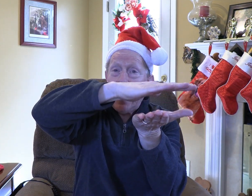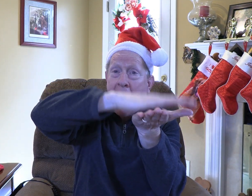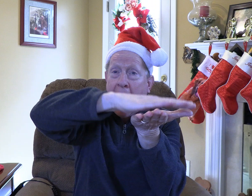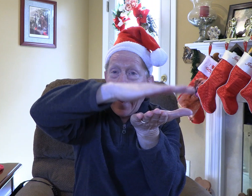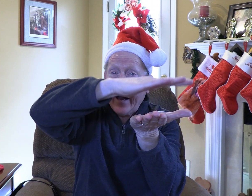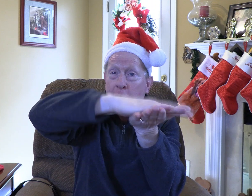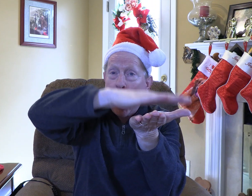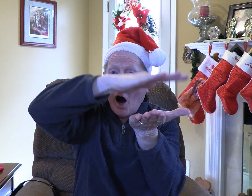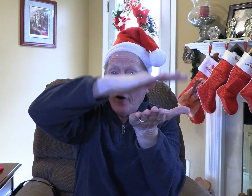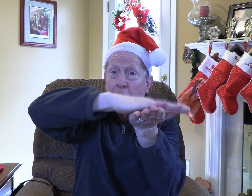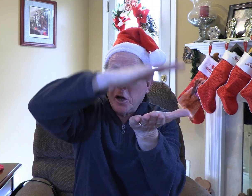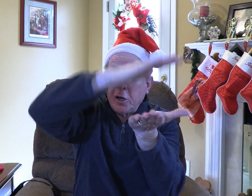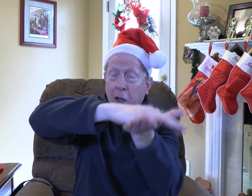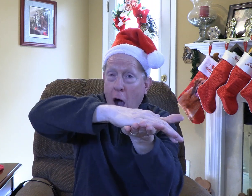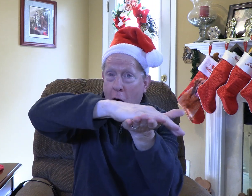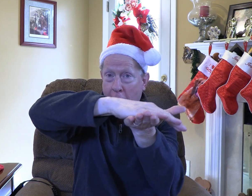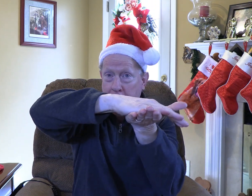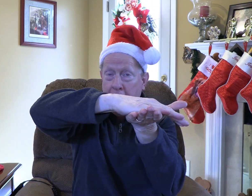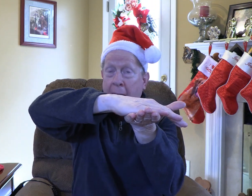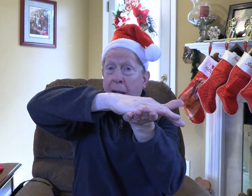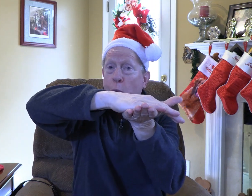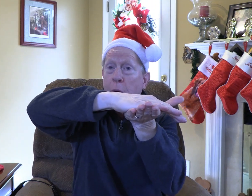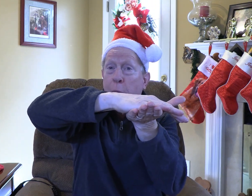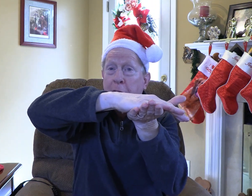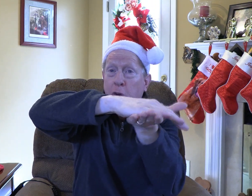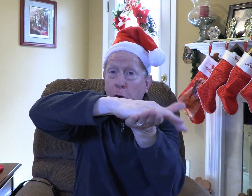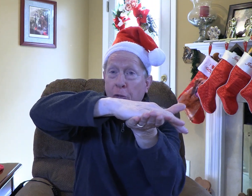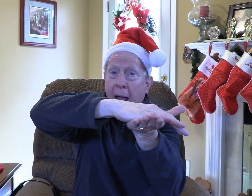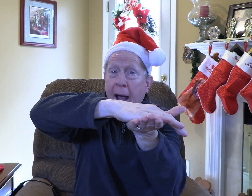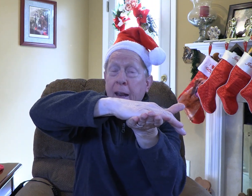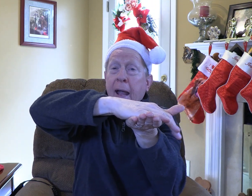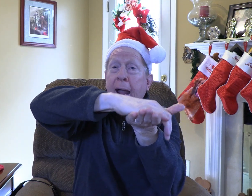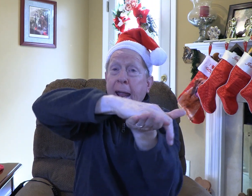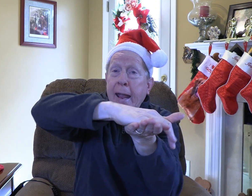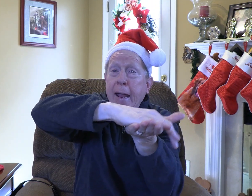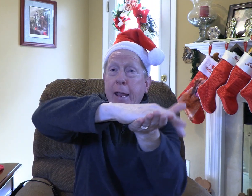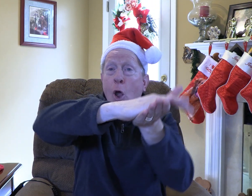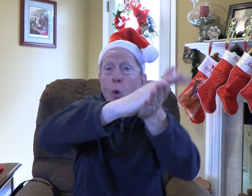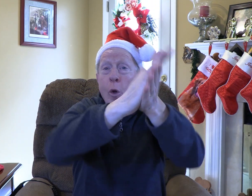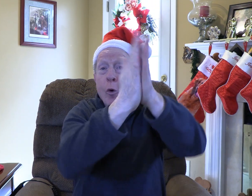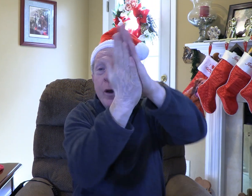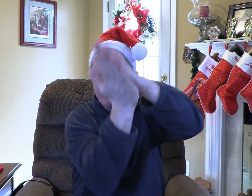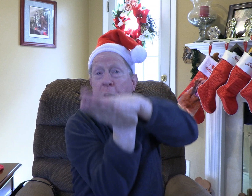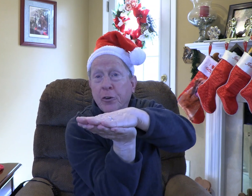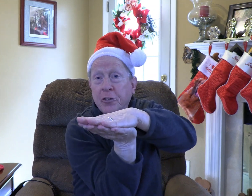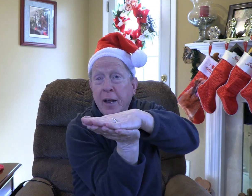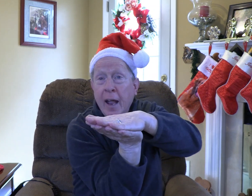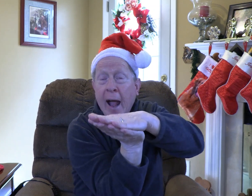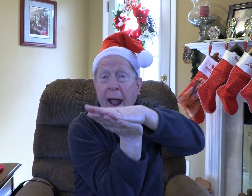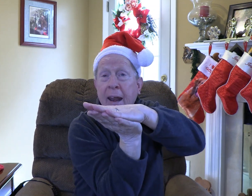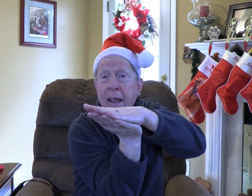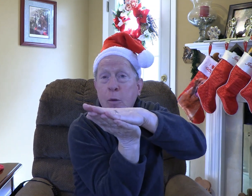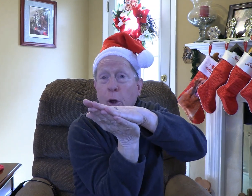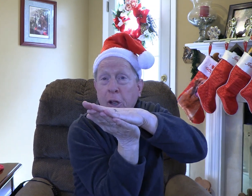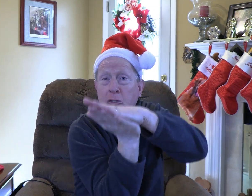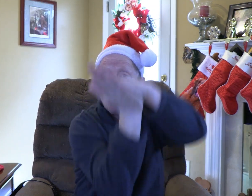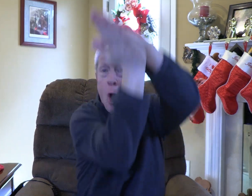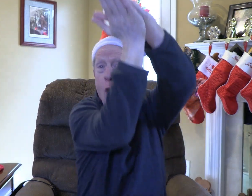hand of God. And when we do that, He will reverse it and He will exalt